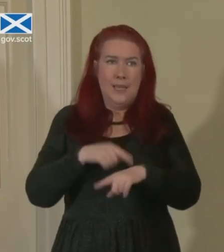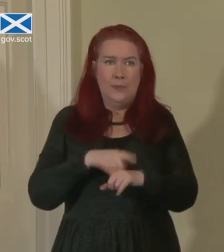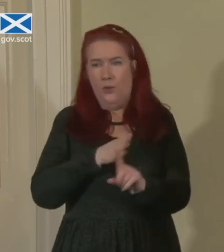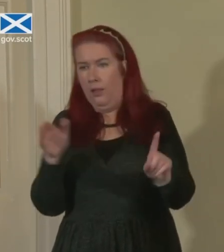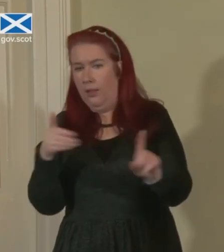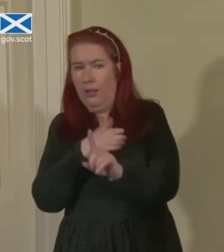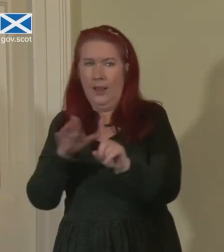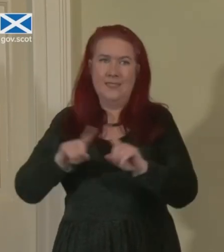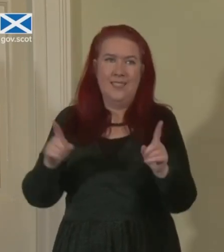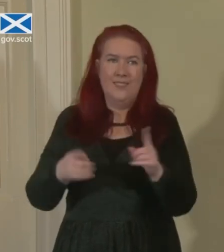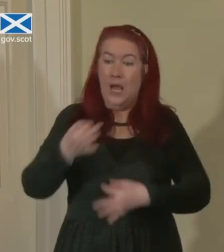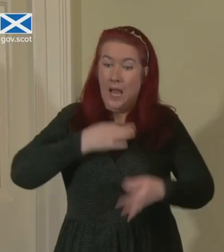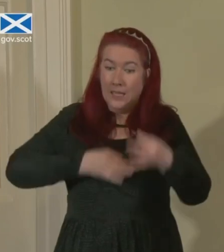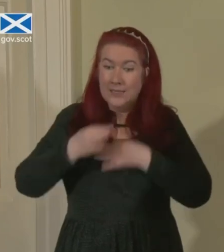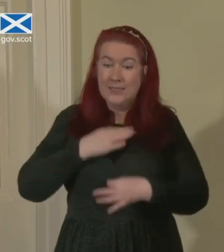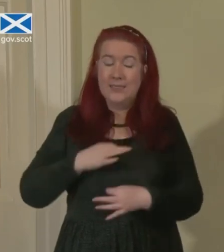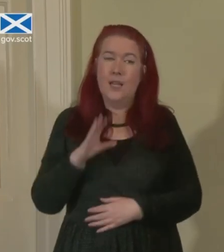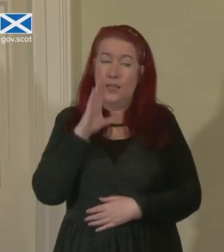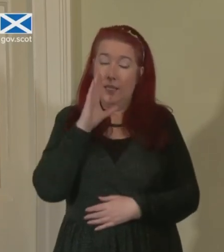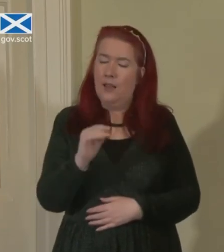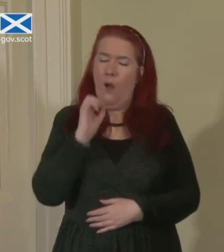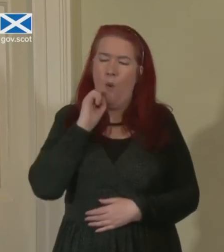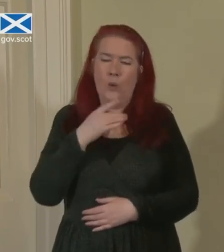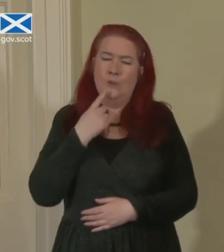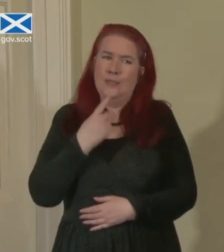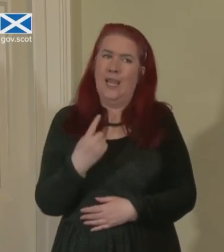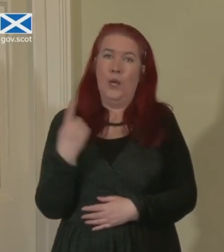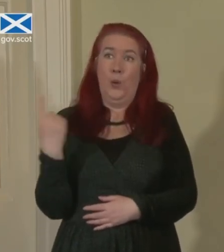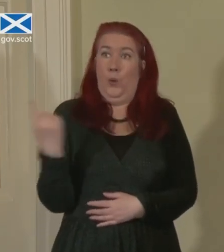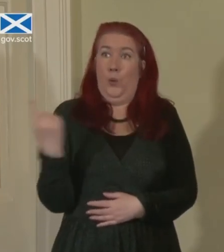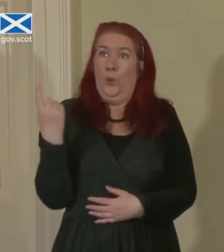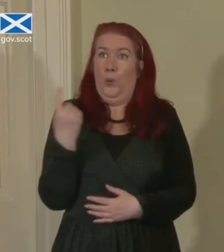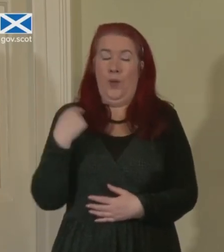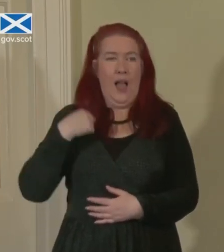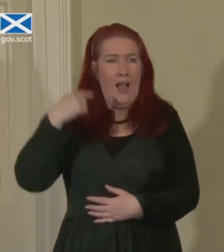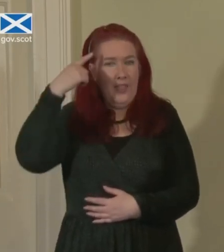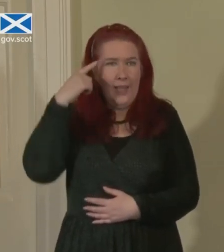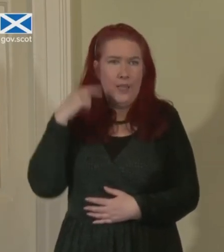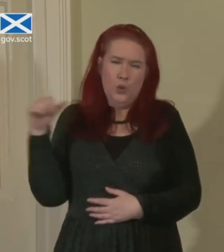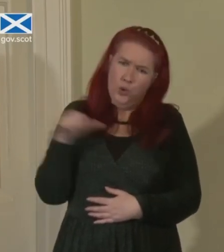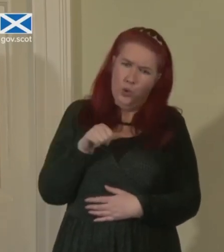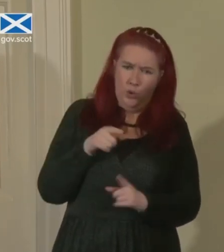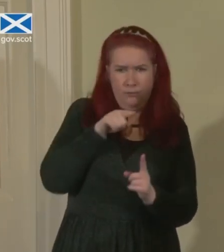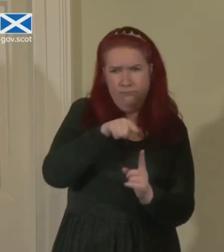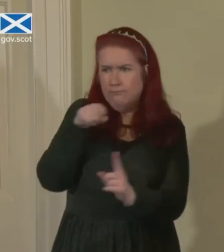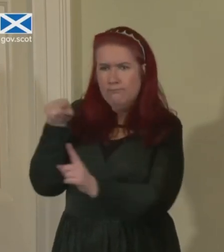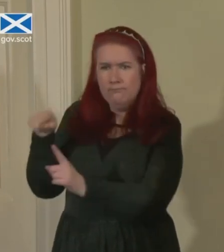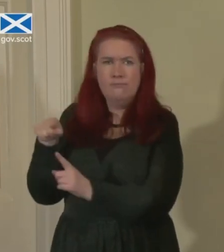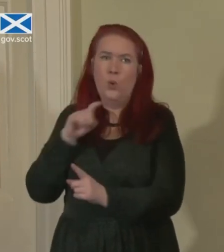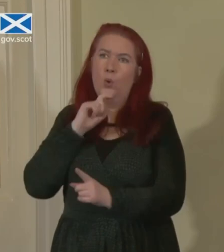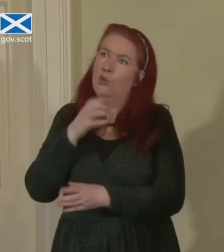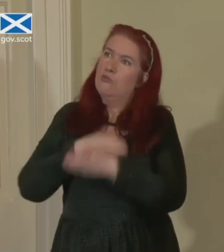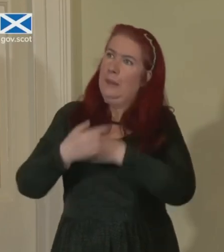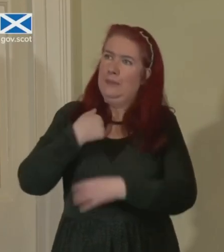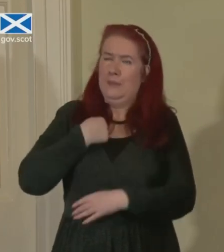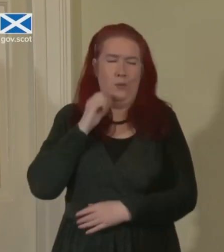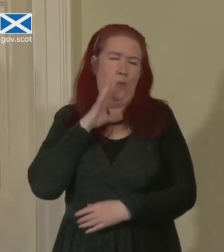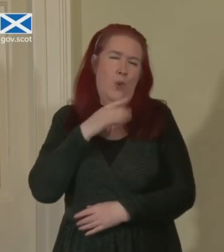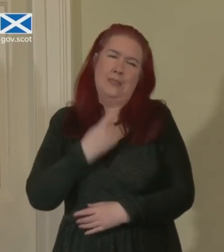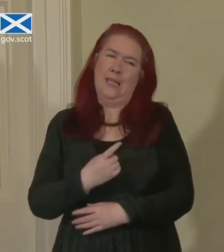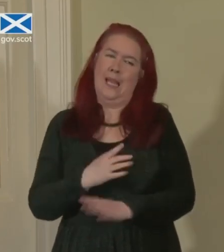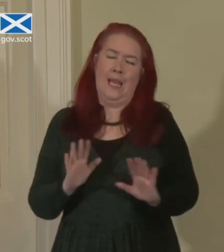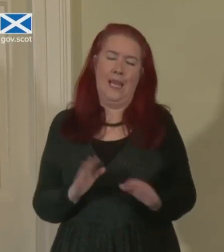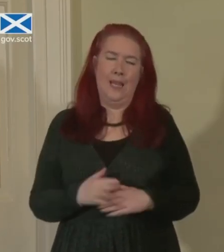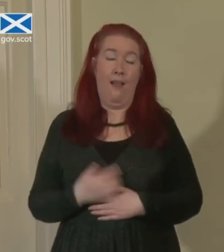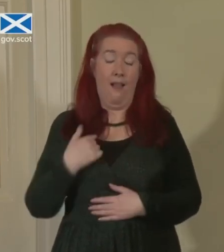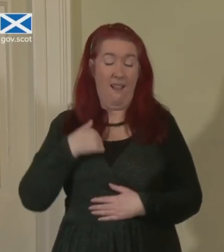ways you find of asking it, I am not going to say who my preference will be to succeed me. What I do know